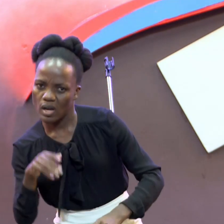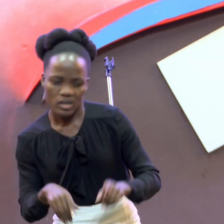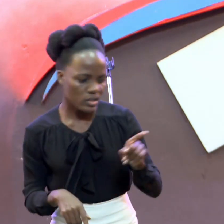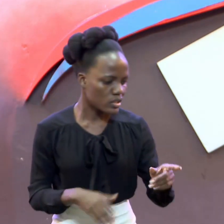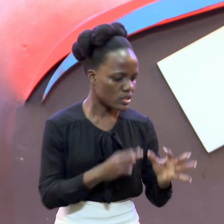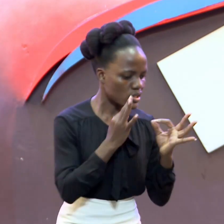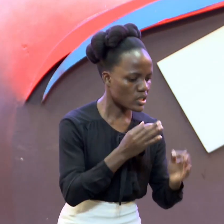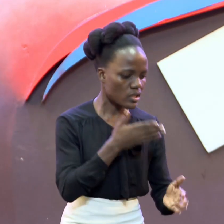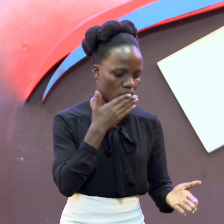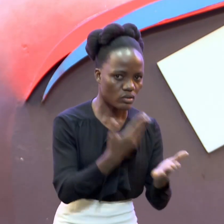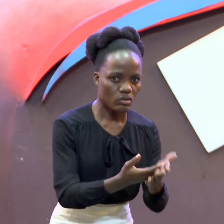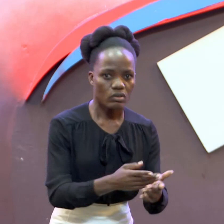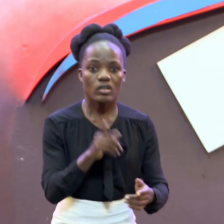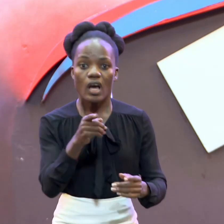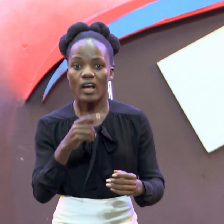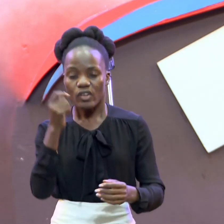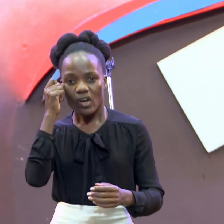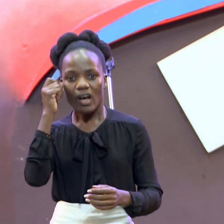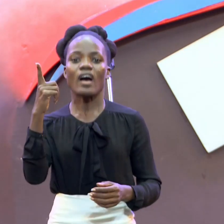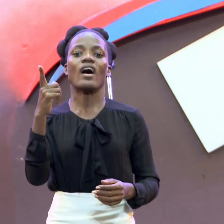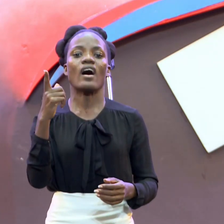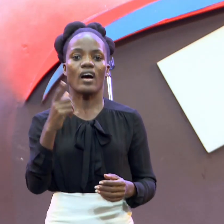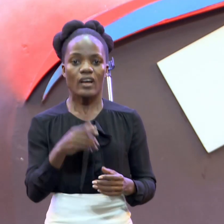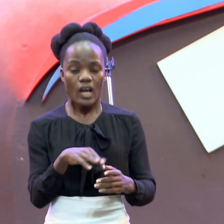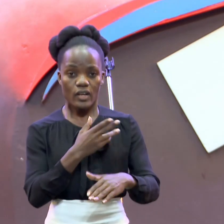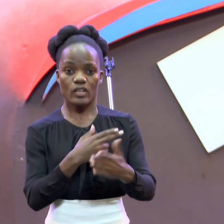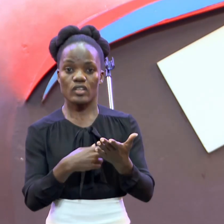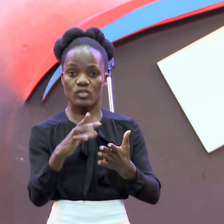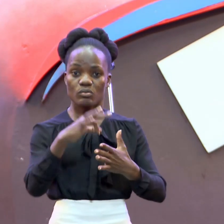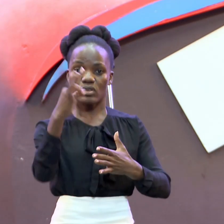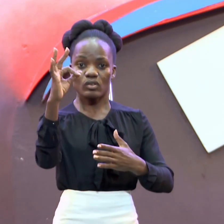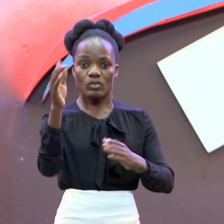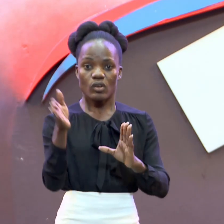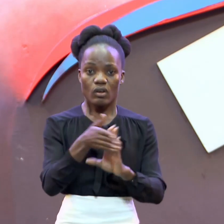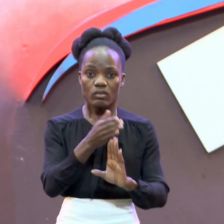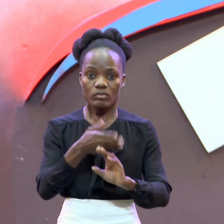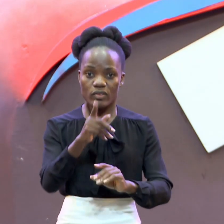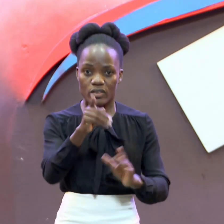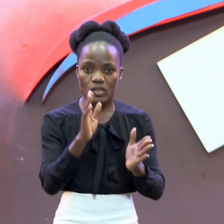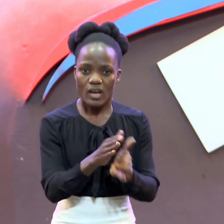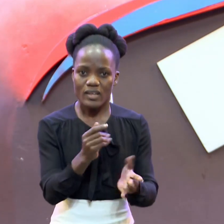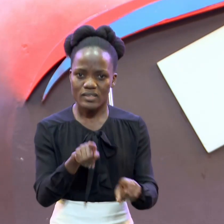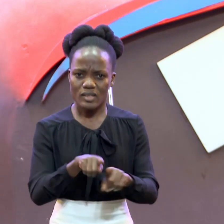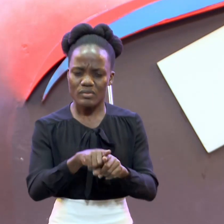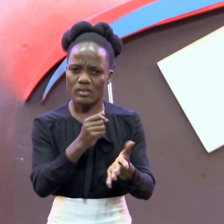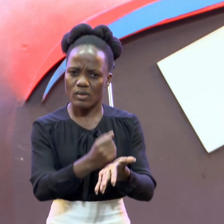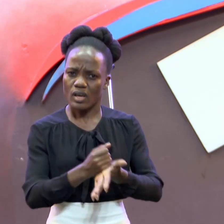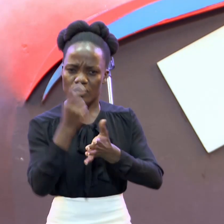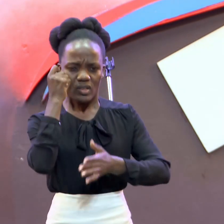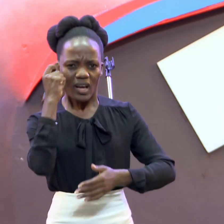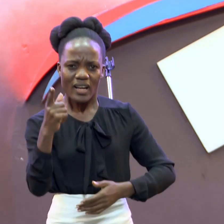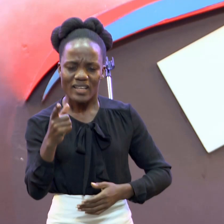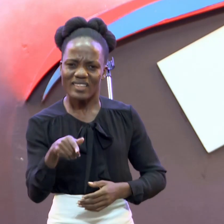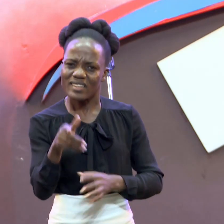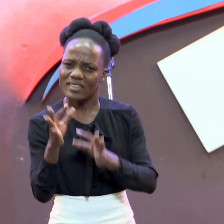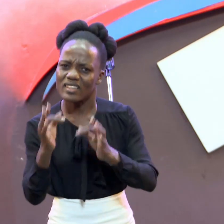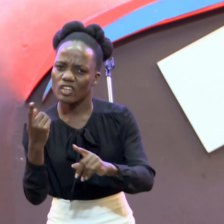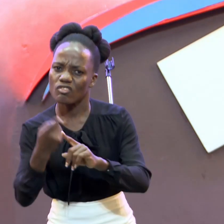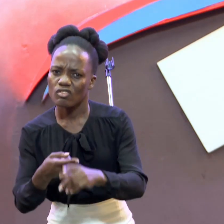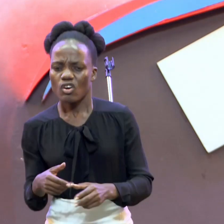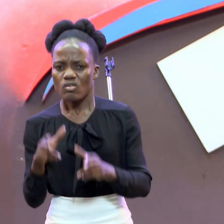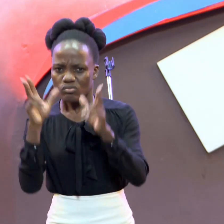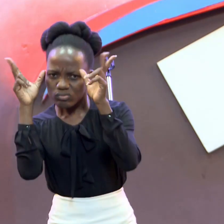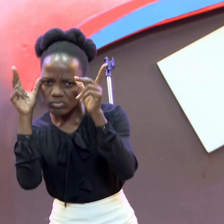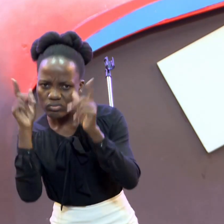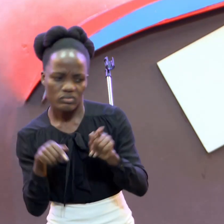discernment To tell What comes from God That And what comes From the devil It will tell us It